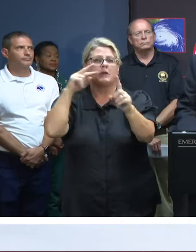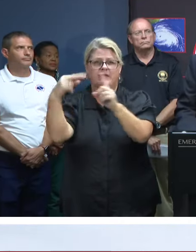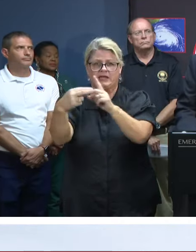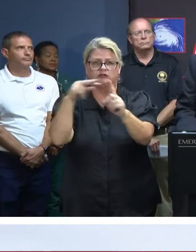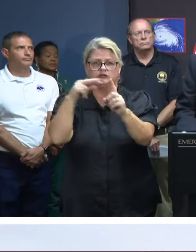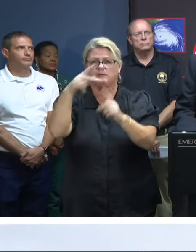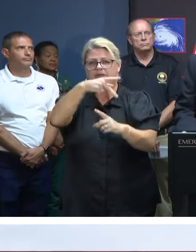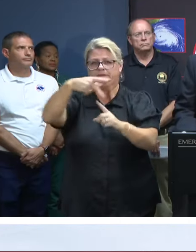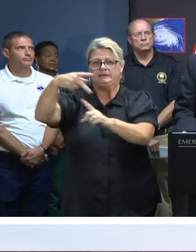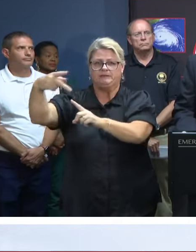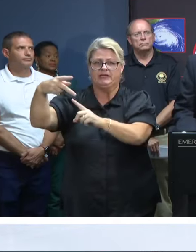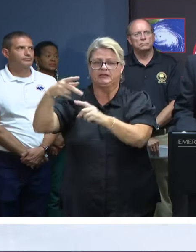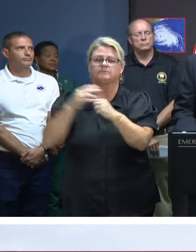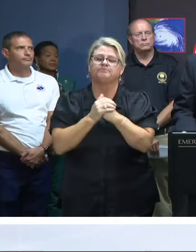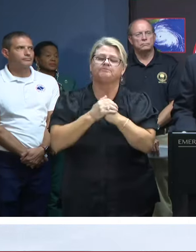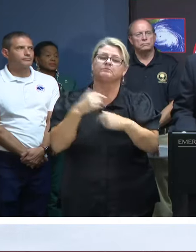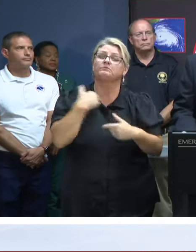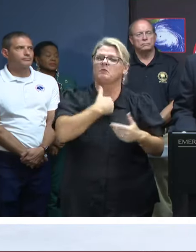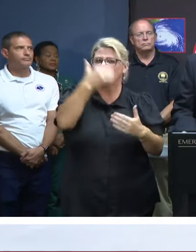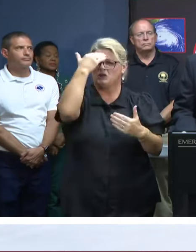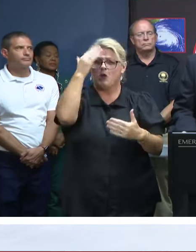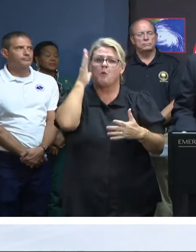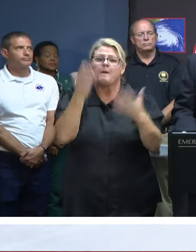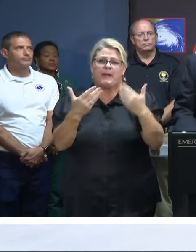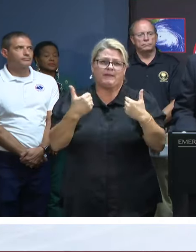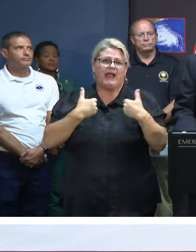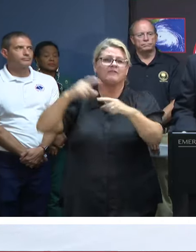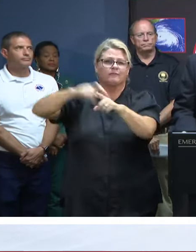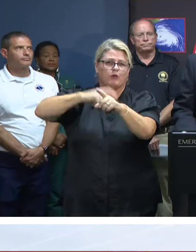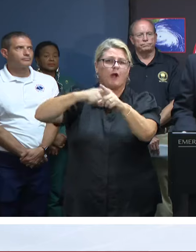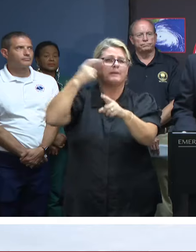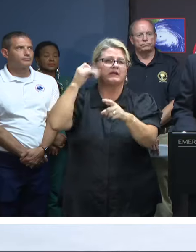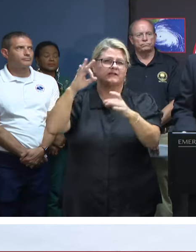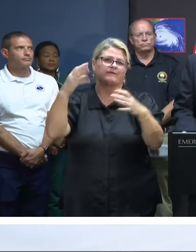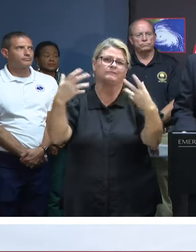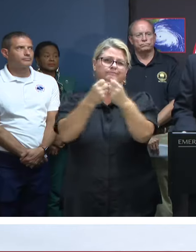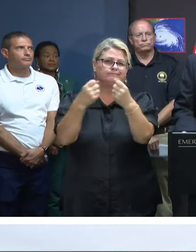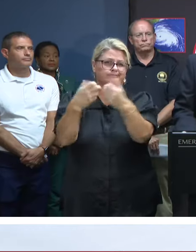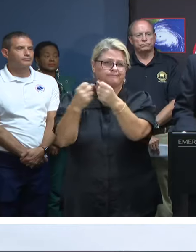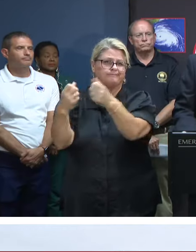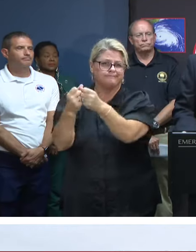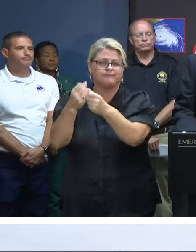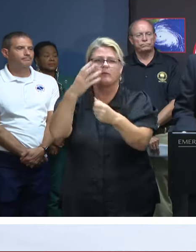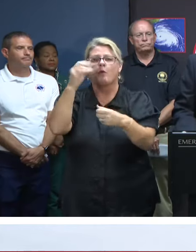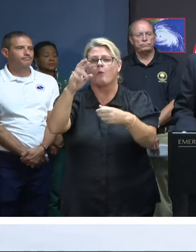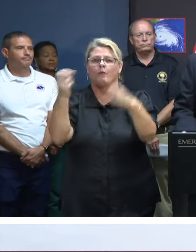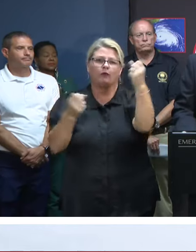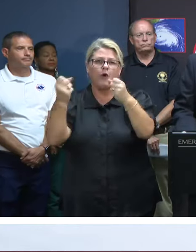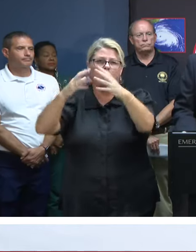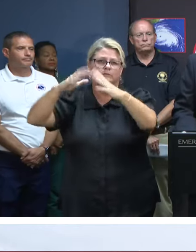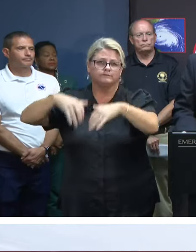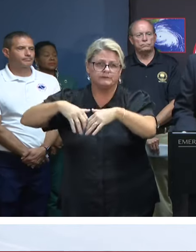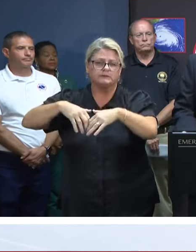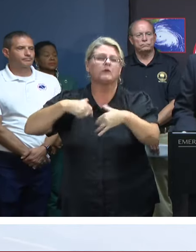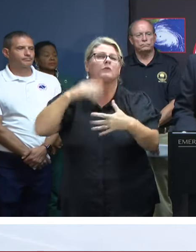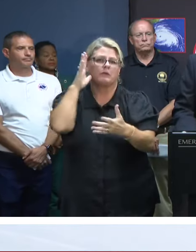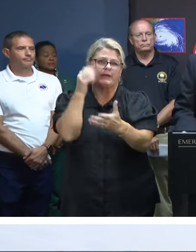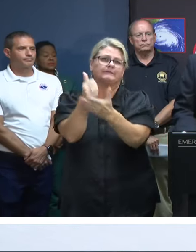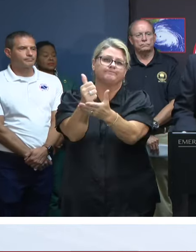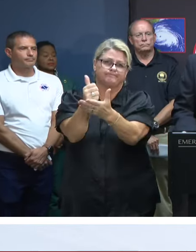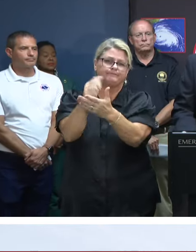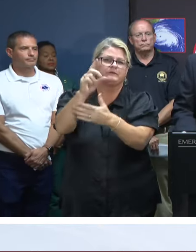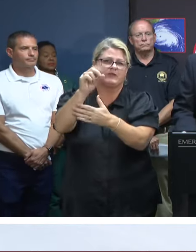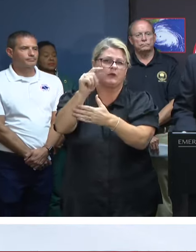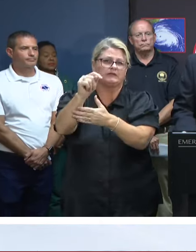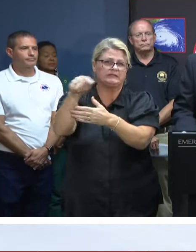response to increased calls for service due to traffic collisions and disabled motorists, and assisting SCDOT